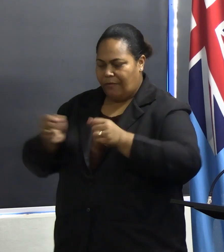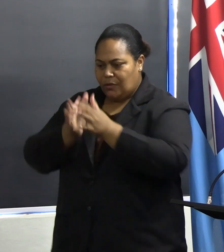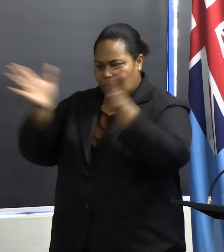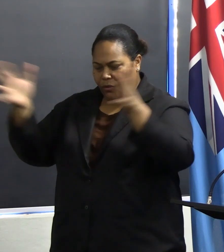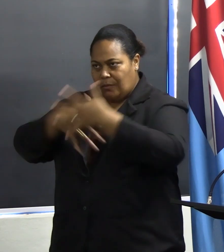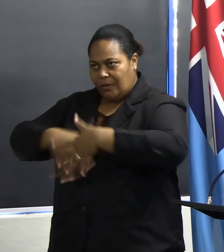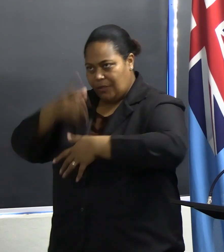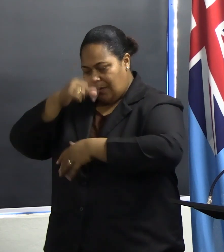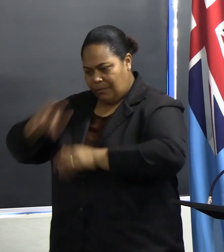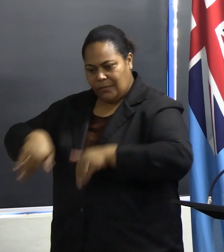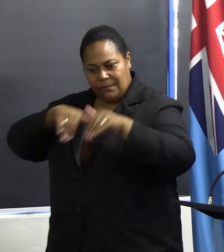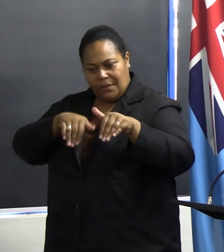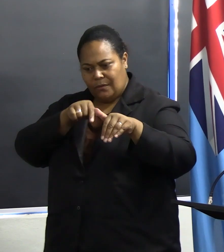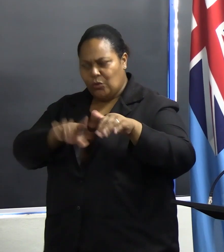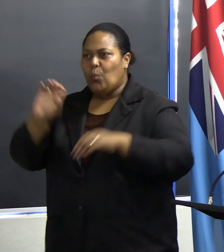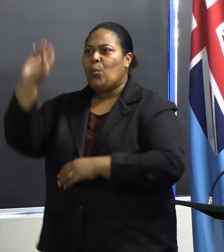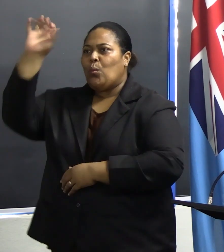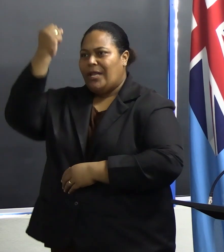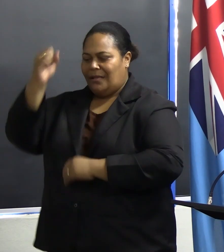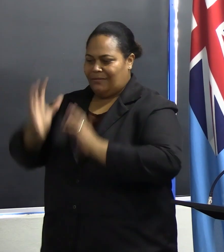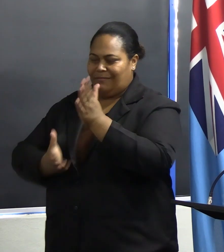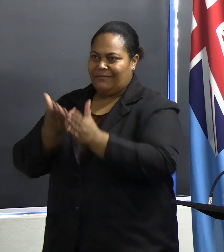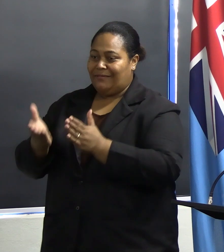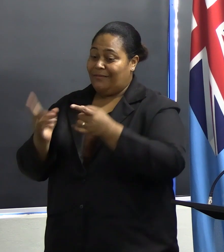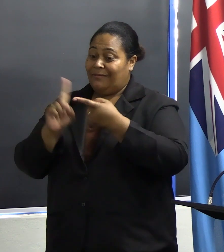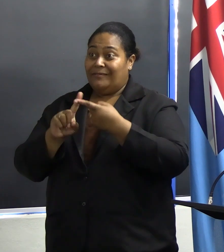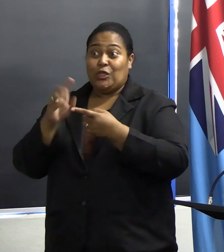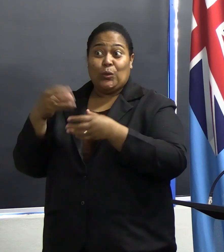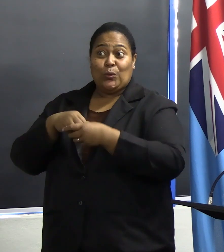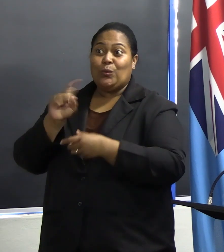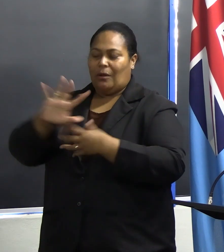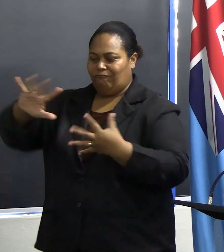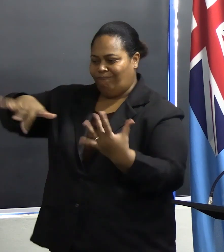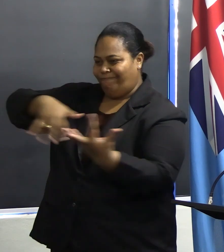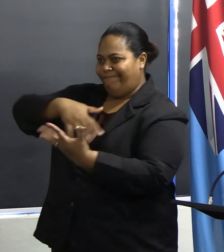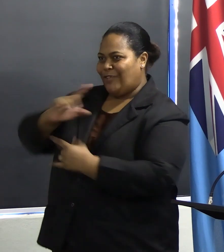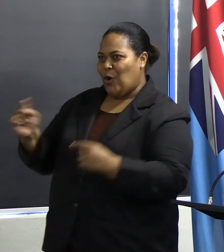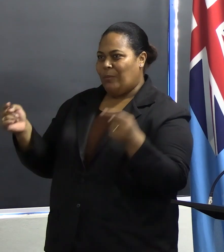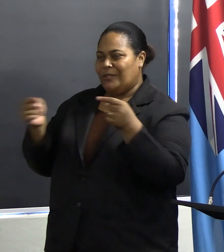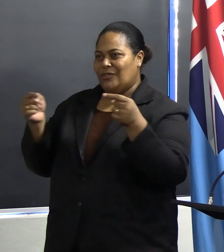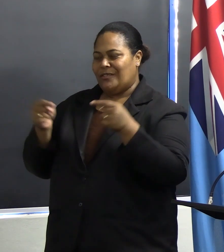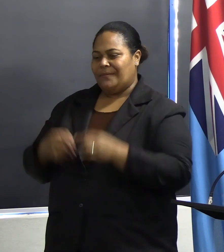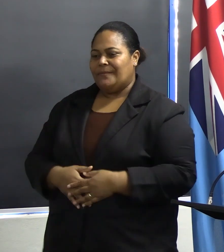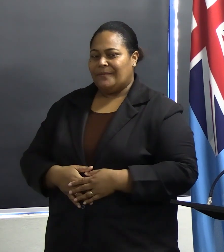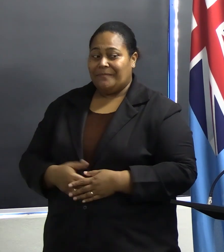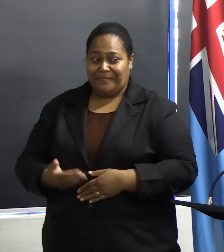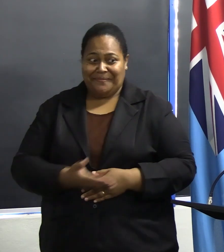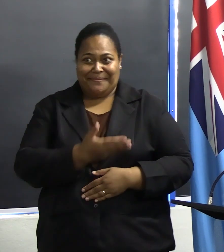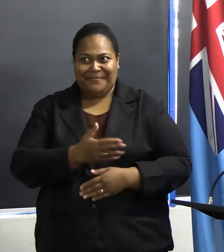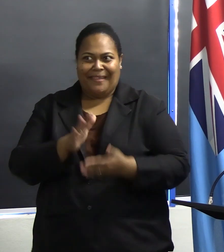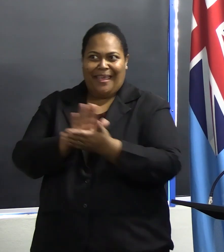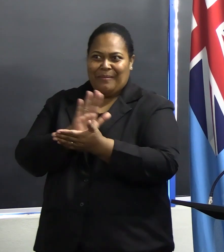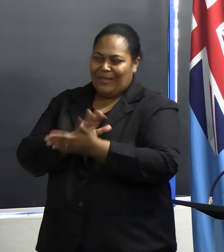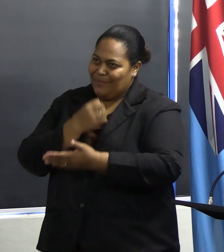can participate in to win prizes, and this includes interactive competitions. I am delighted to note